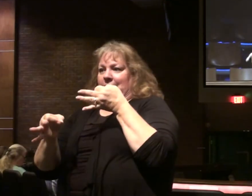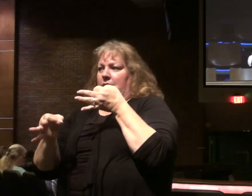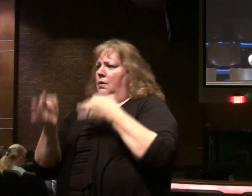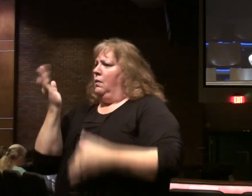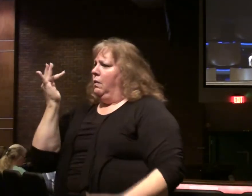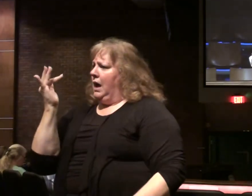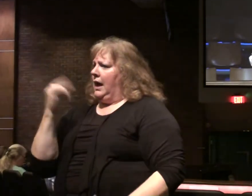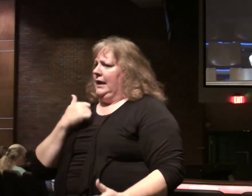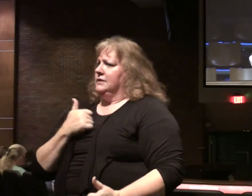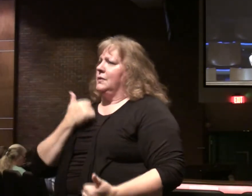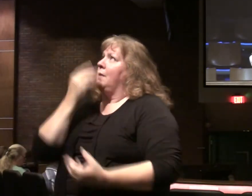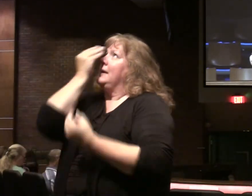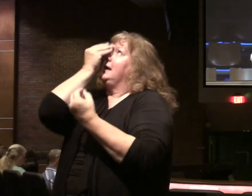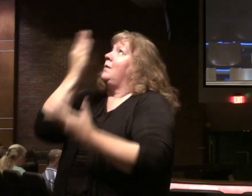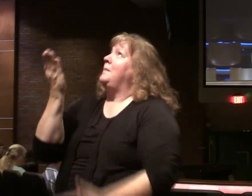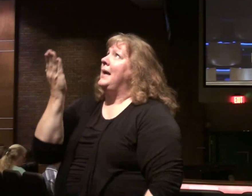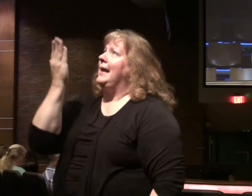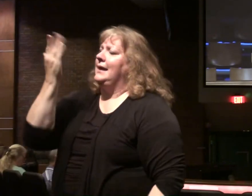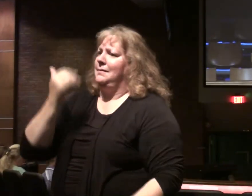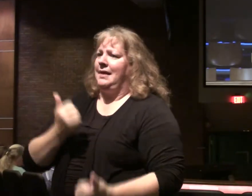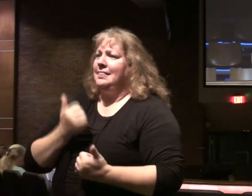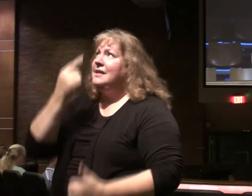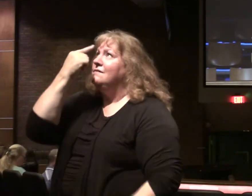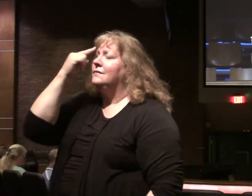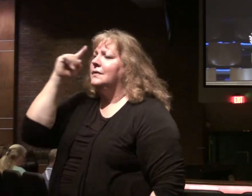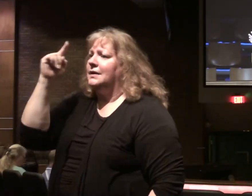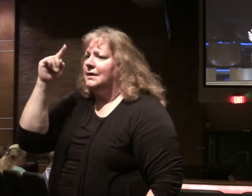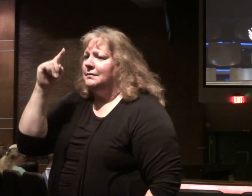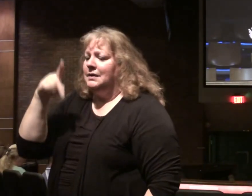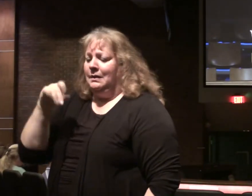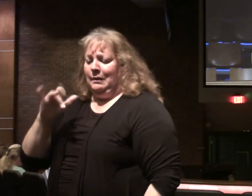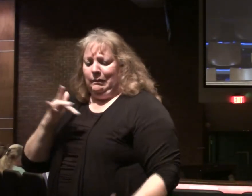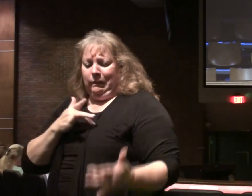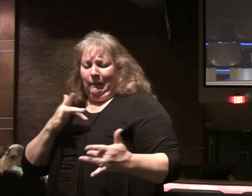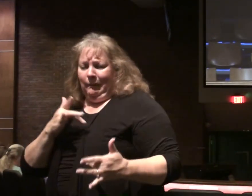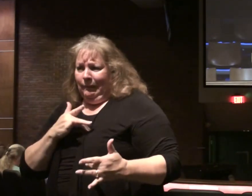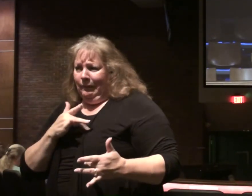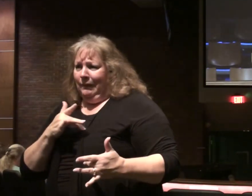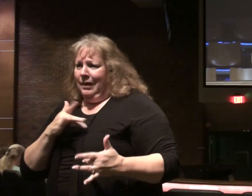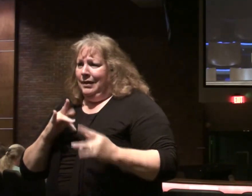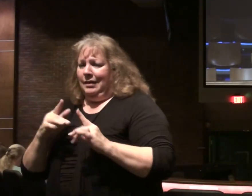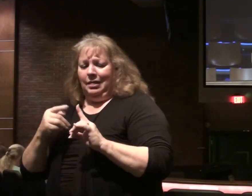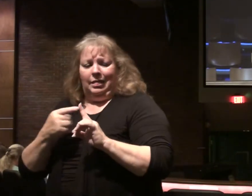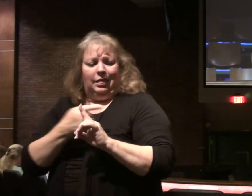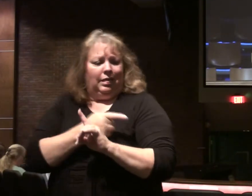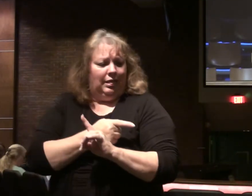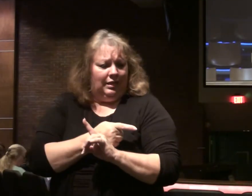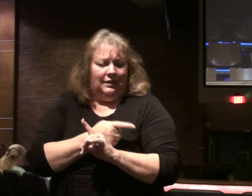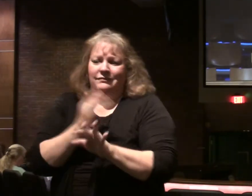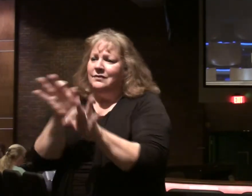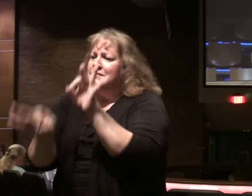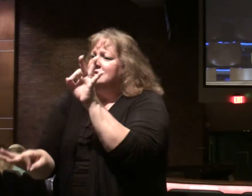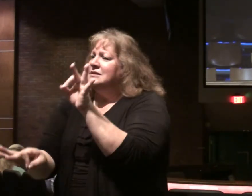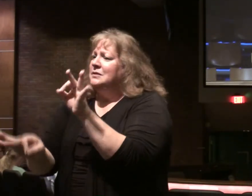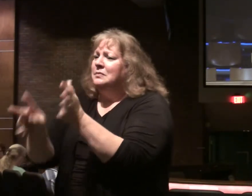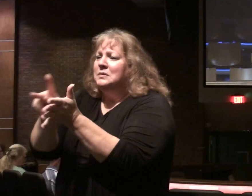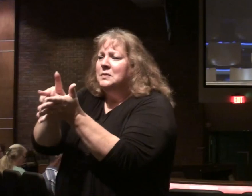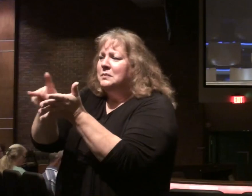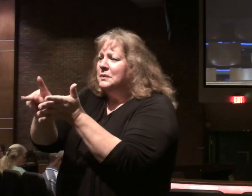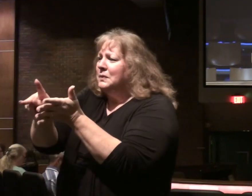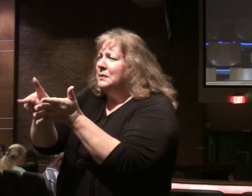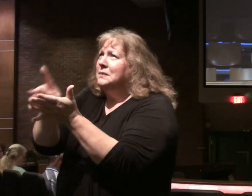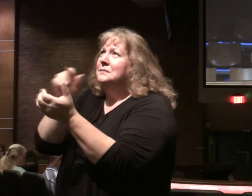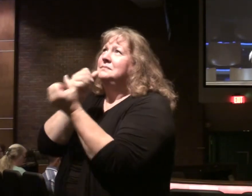live for him. Chapter 11. Talk about the fact. Paul is worried. That the Corinthians. Might be led astray. From simplicity. And purity. Of